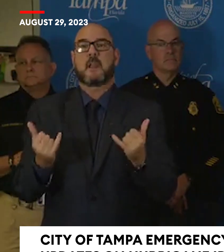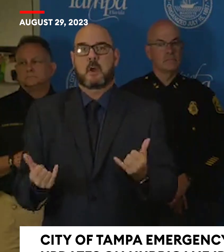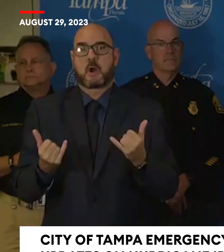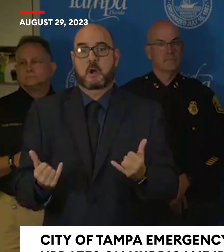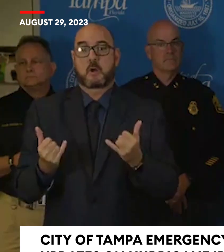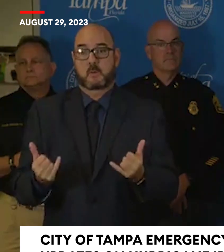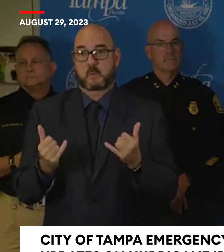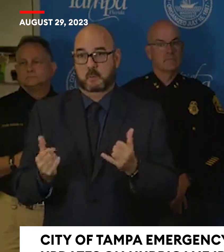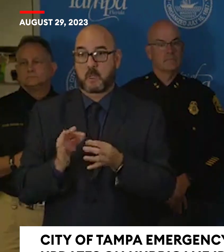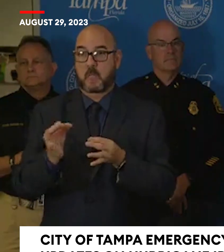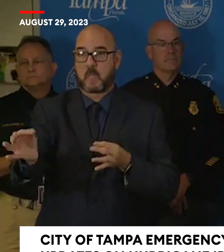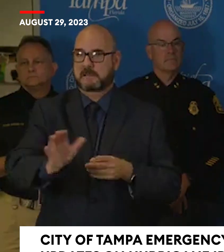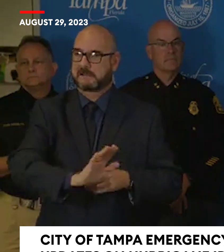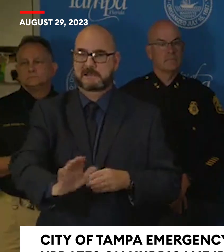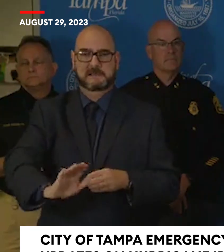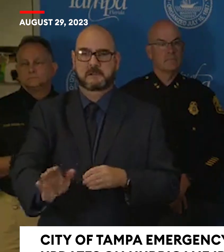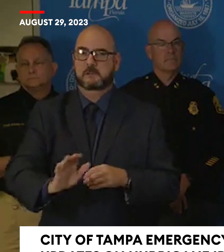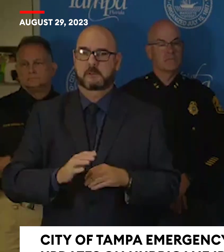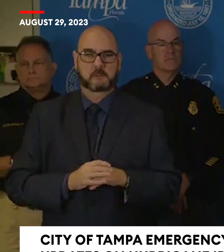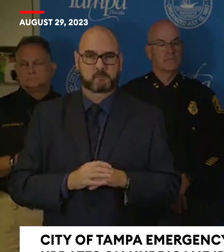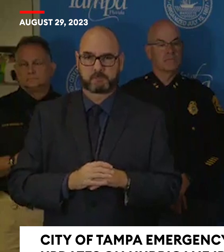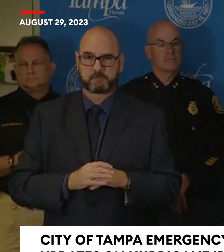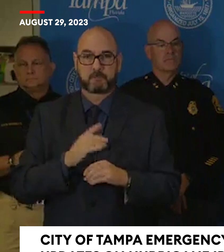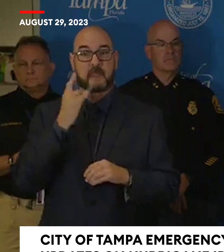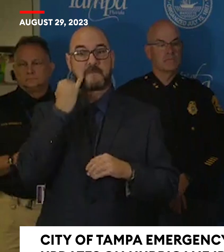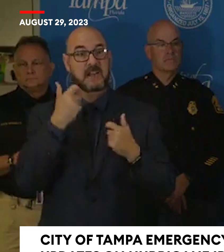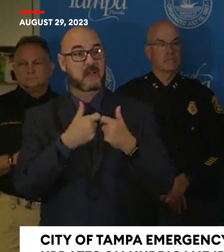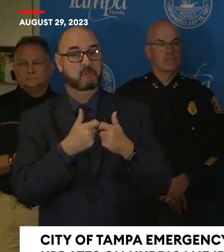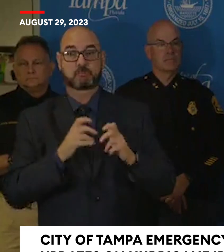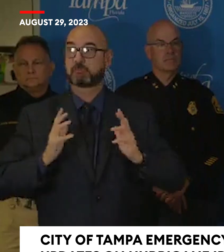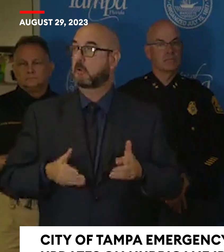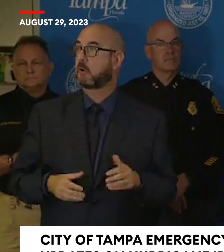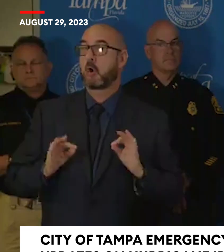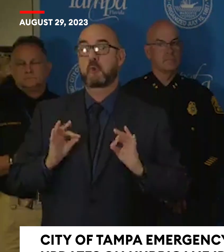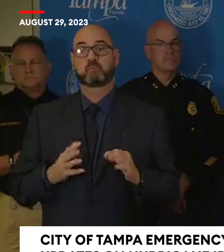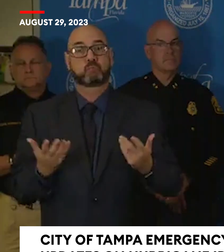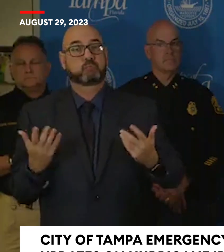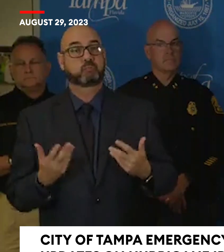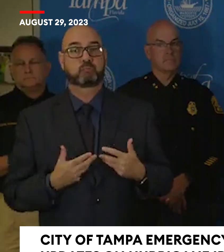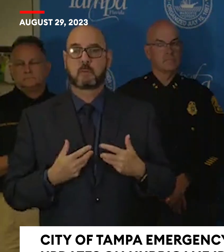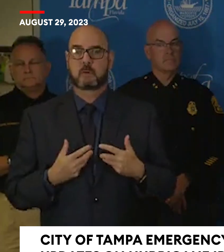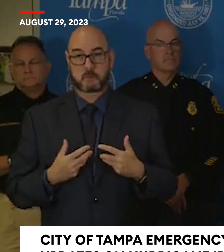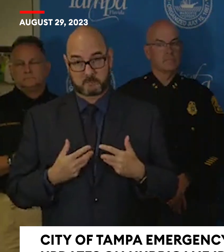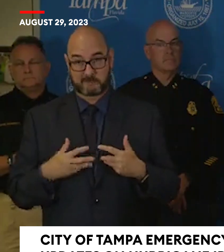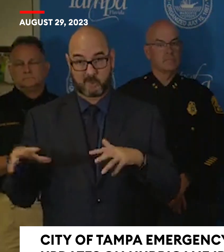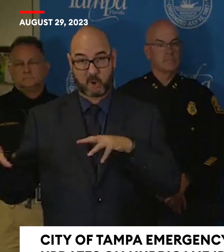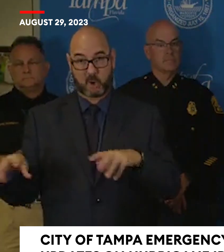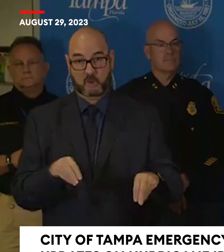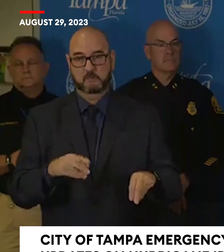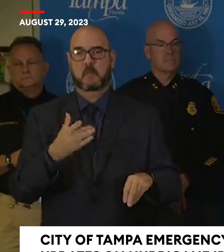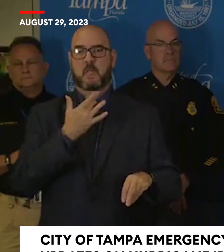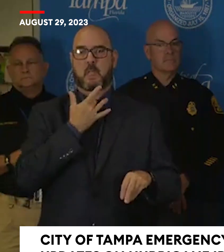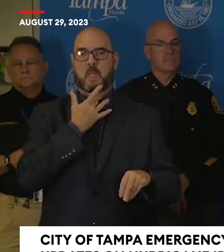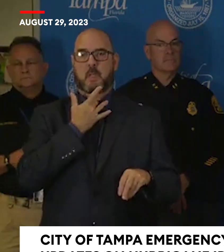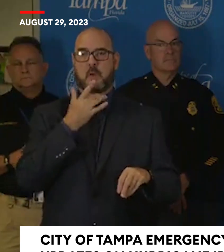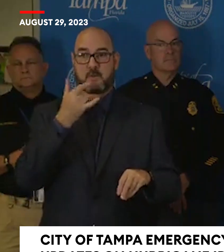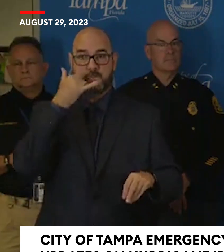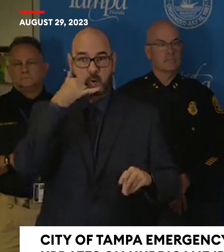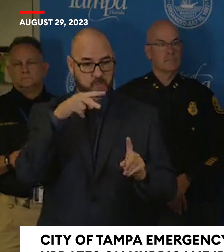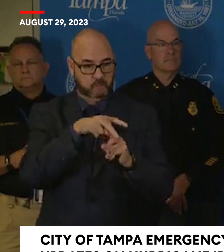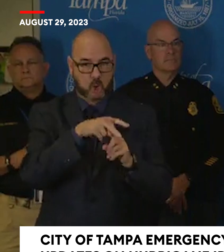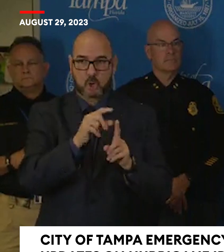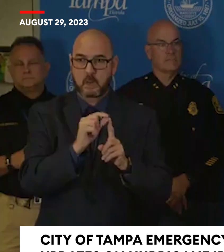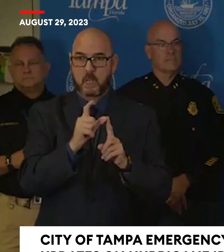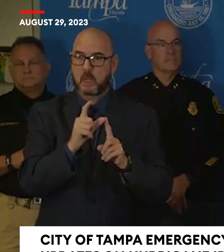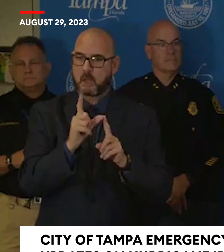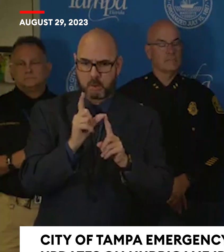take for granted electricity. When that goes out, you're not going to be able to charge your phones. Your air conditioning isn't going to work. Those